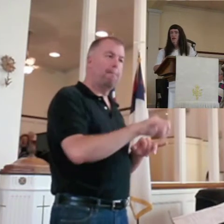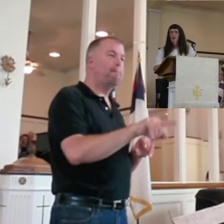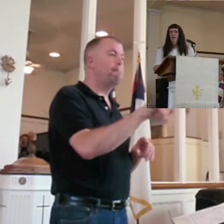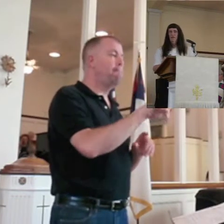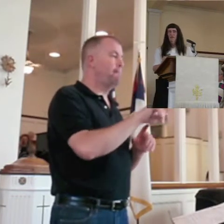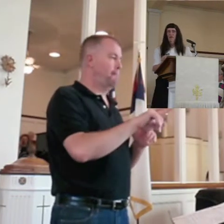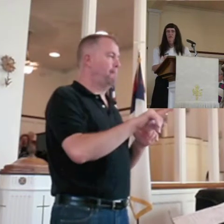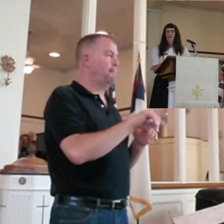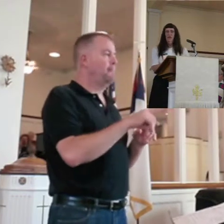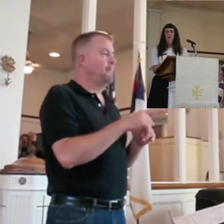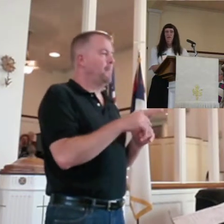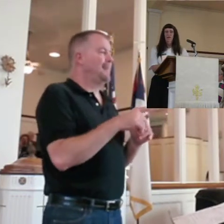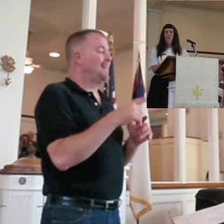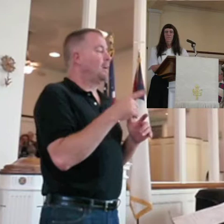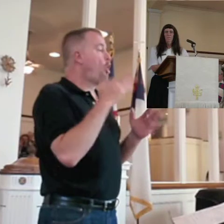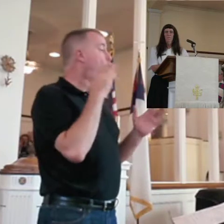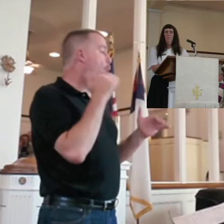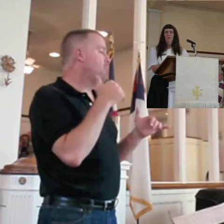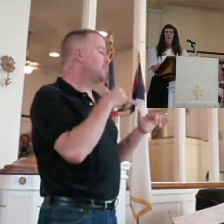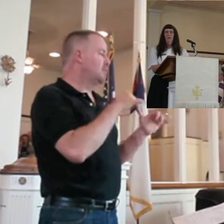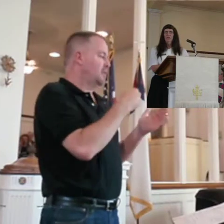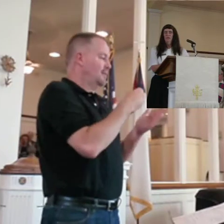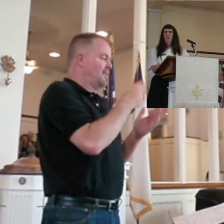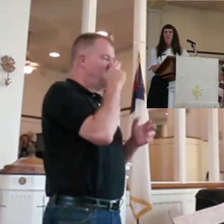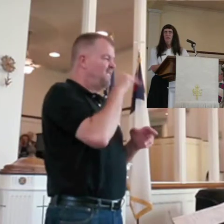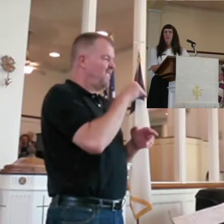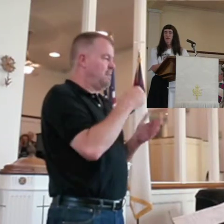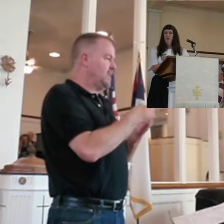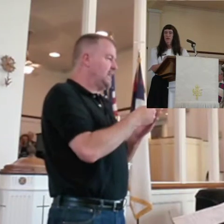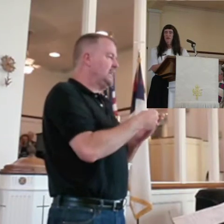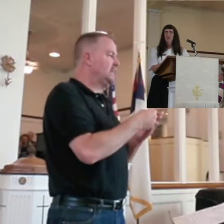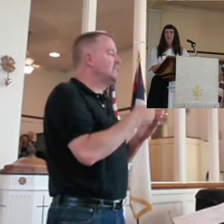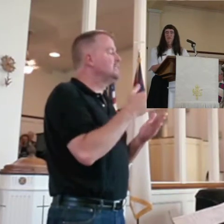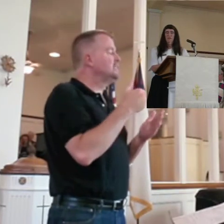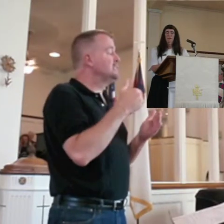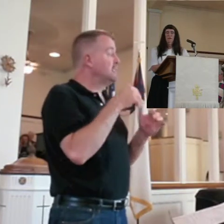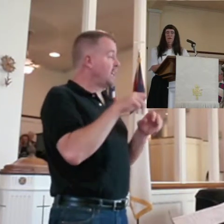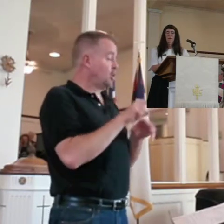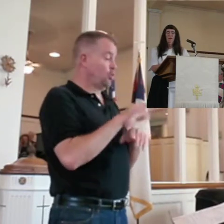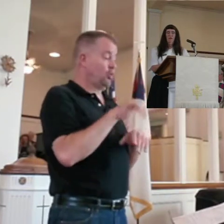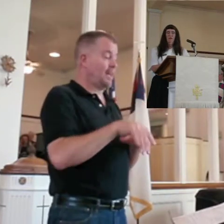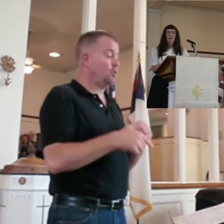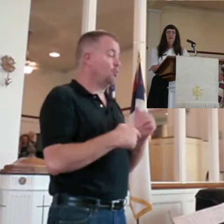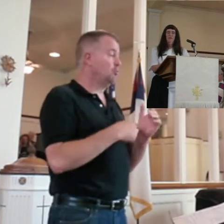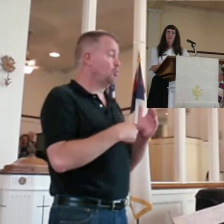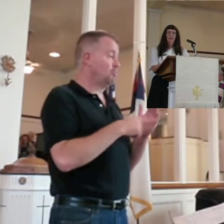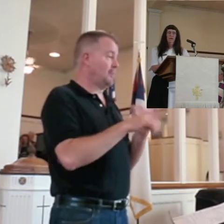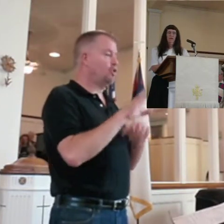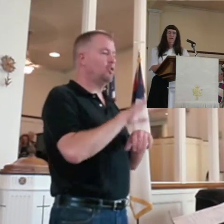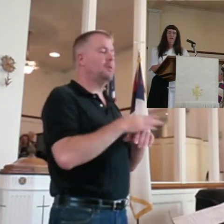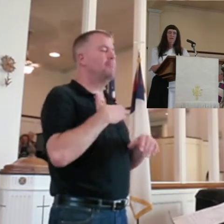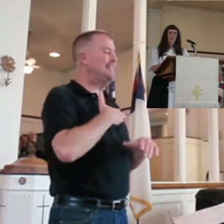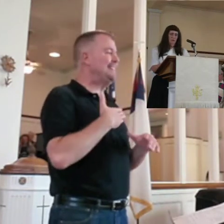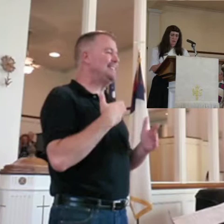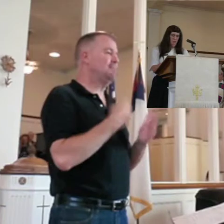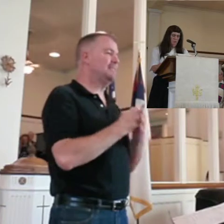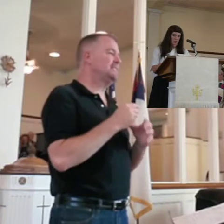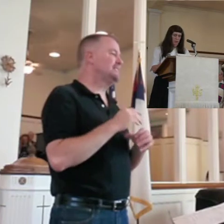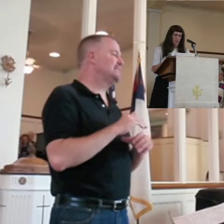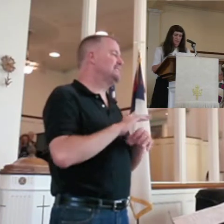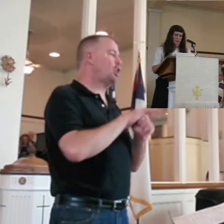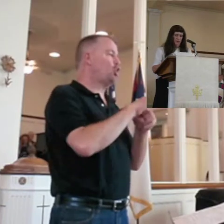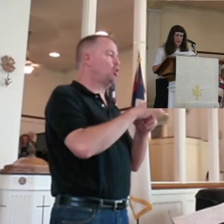something to eat. And then I have a little fun money left over. And even some of that I'll use for this. So please give generously with me.